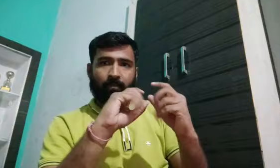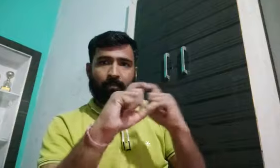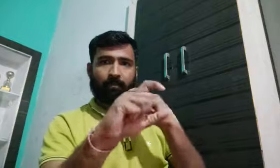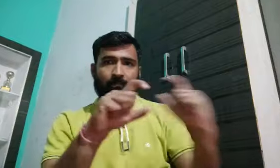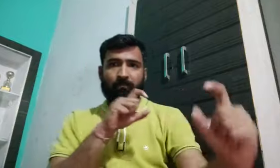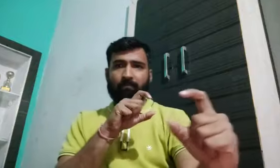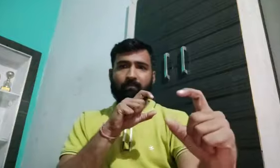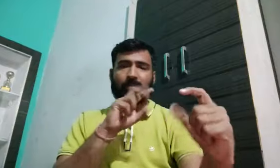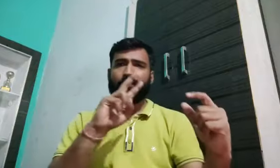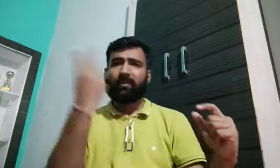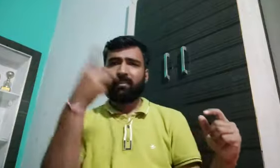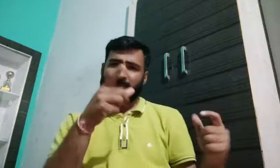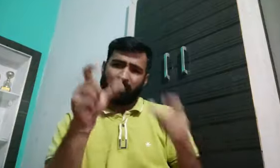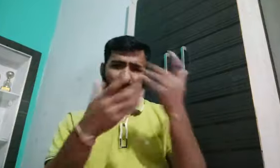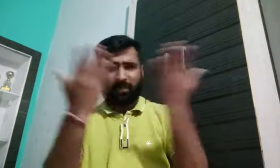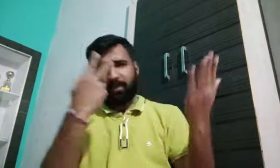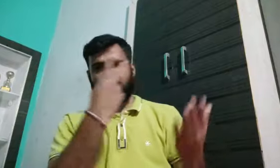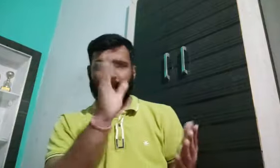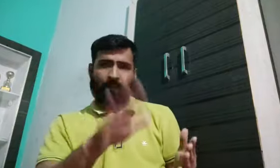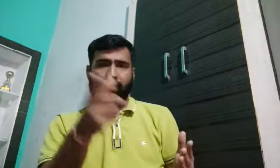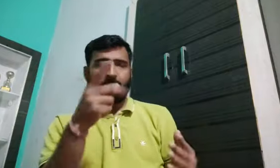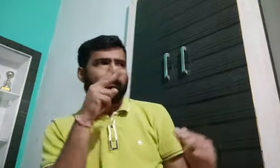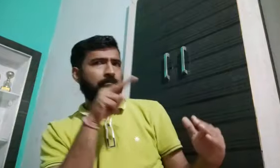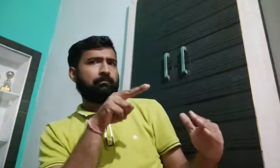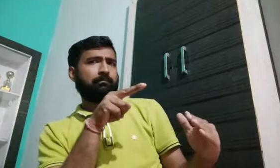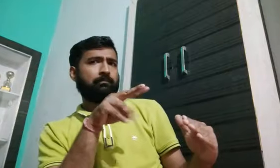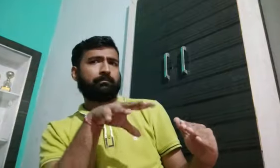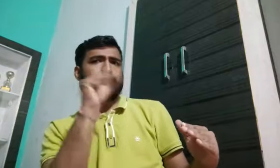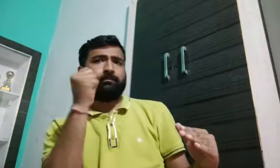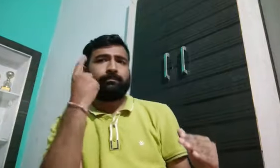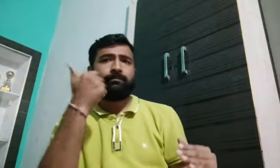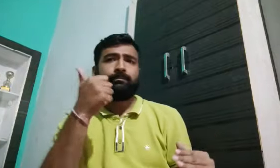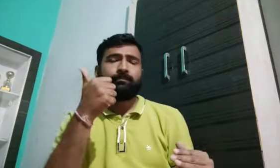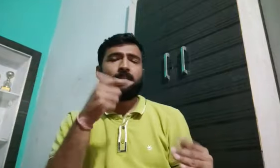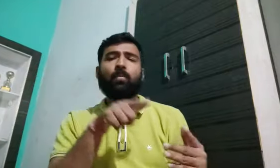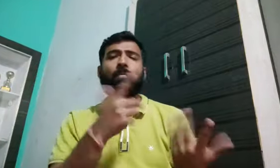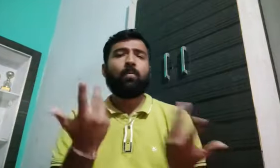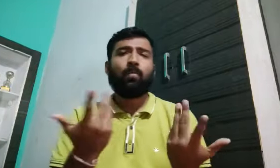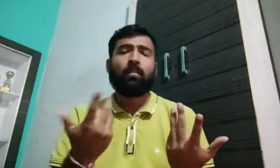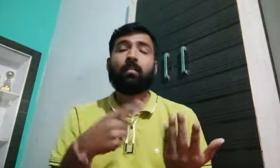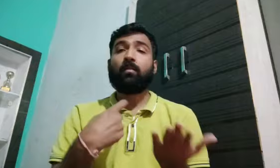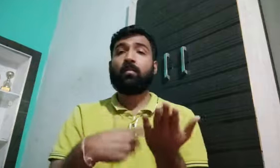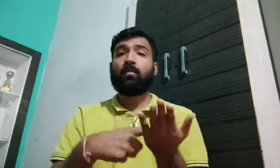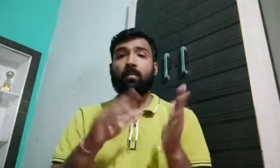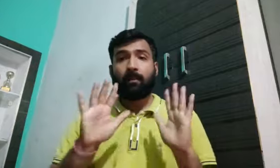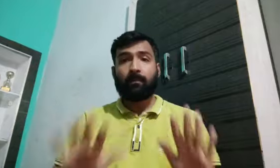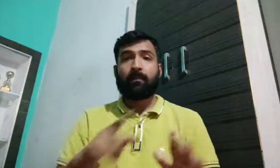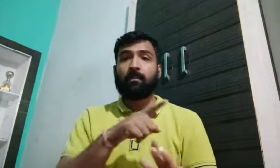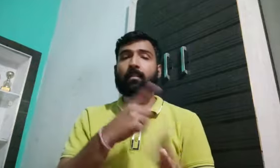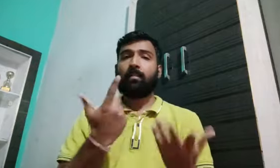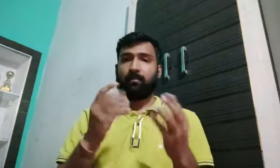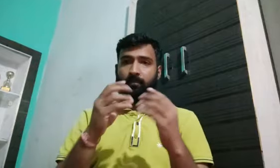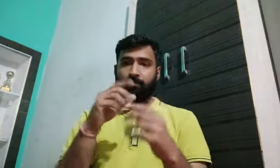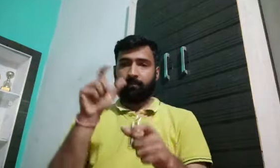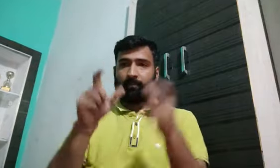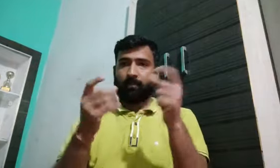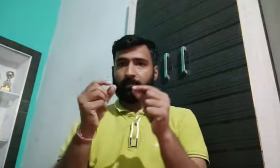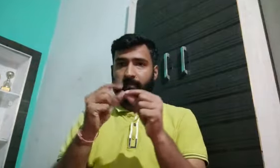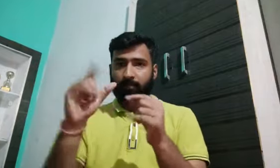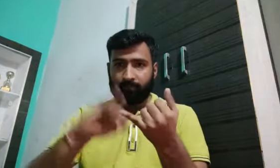Wow! How many people are here? This is ceiling! This is good thing! Go! Go! Go!